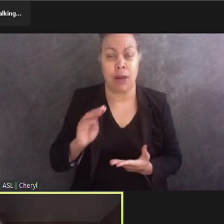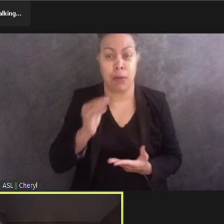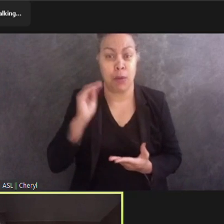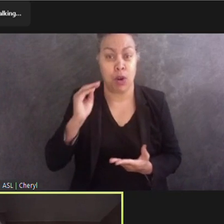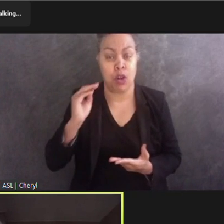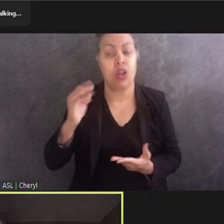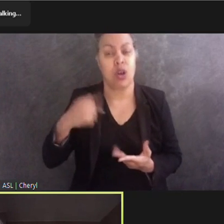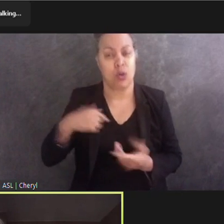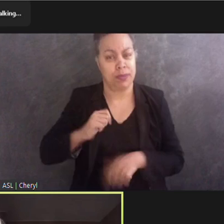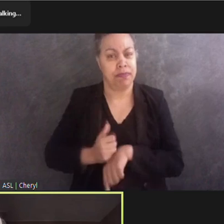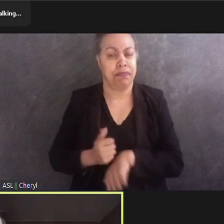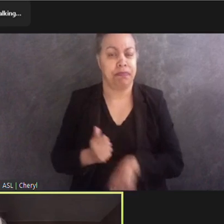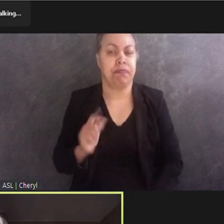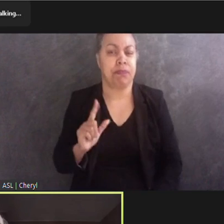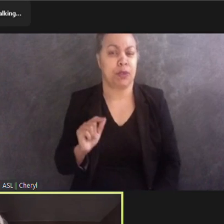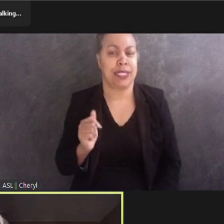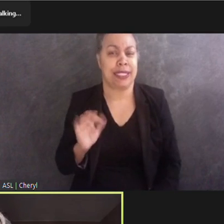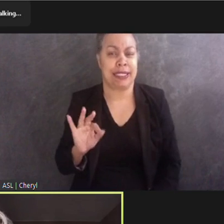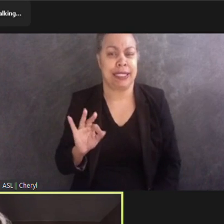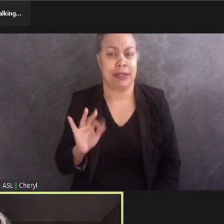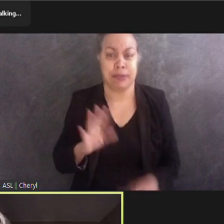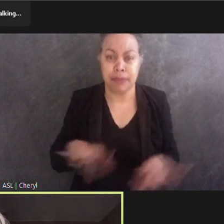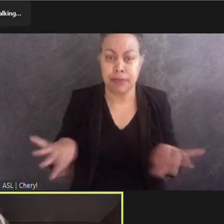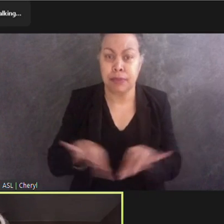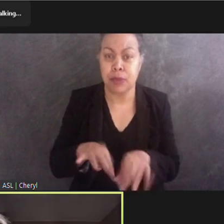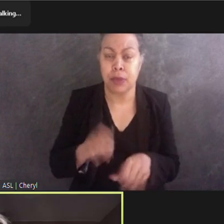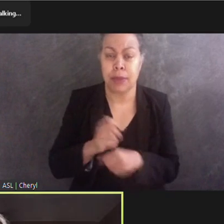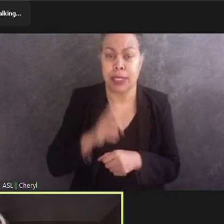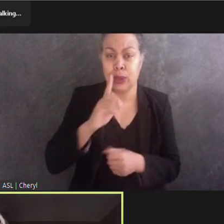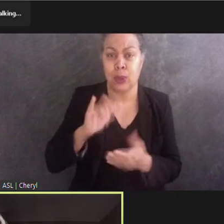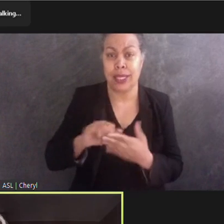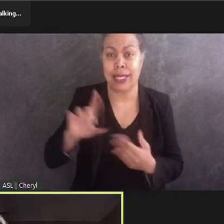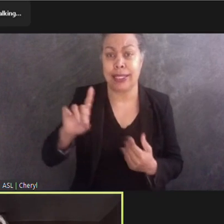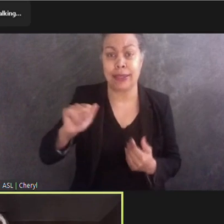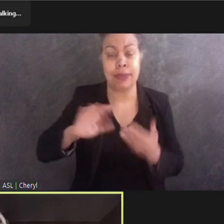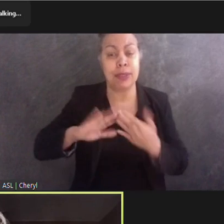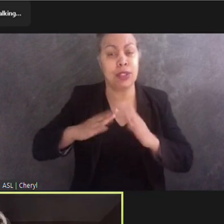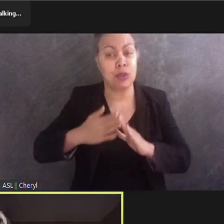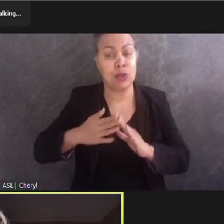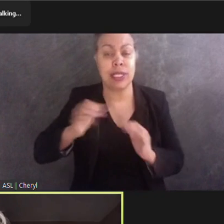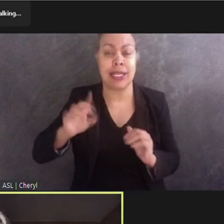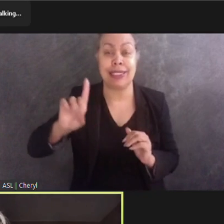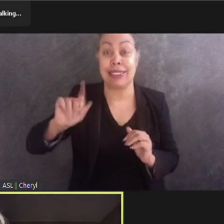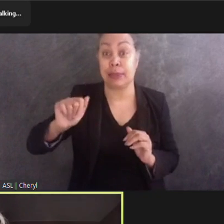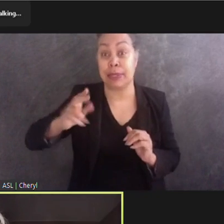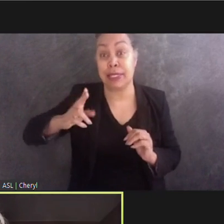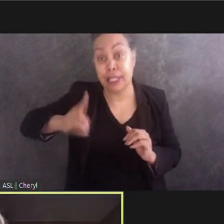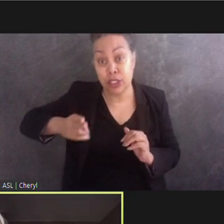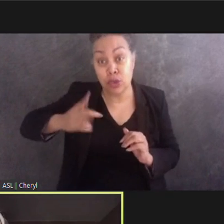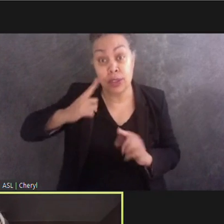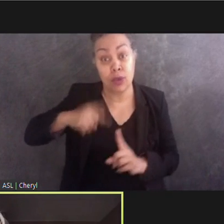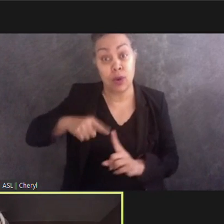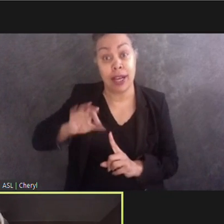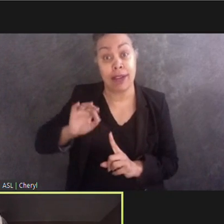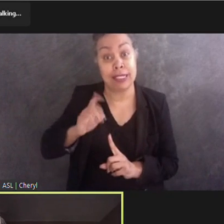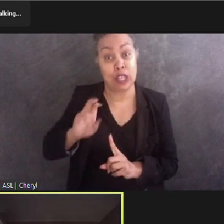that the disability community and the disability history of the memorial was not forgotten. We help